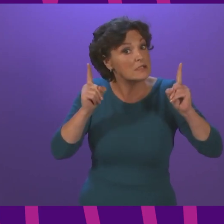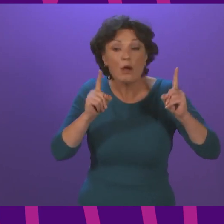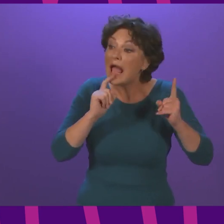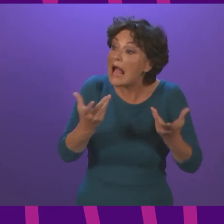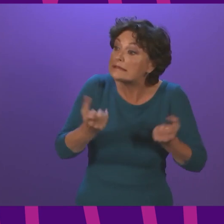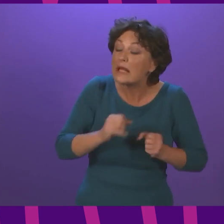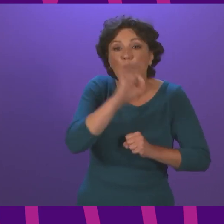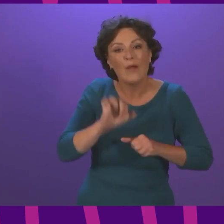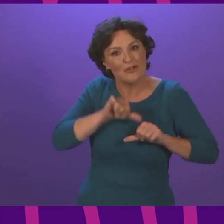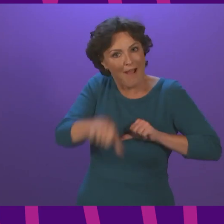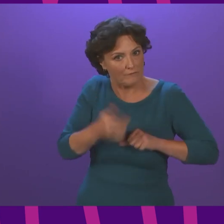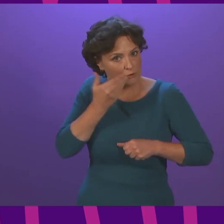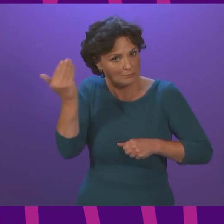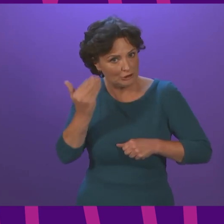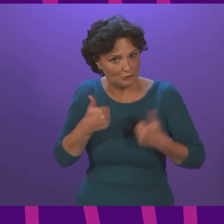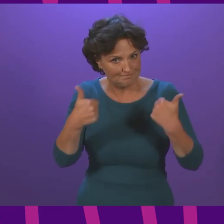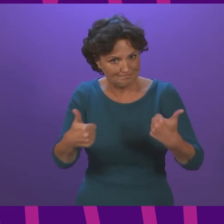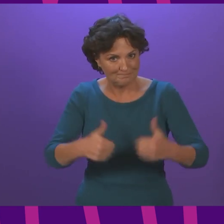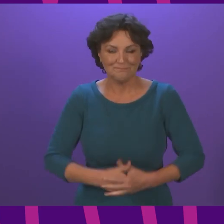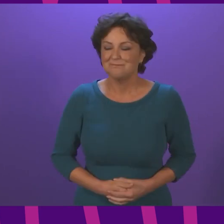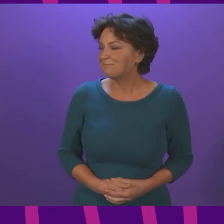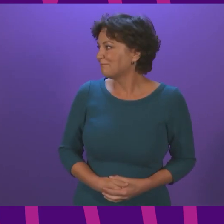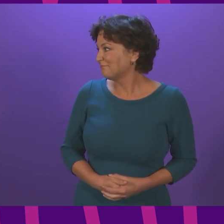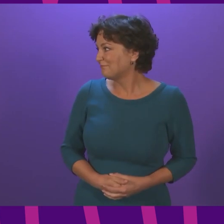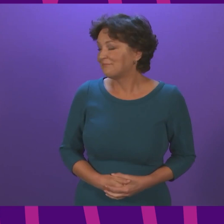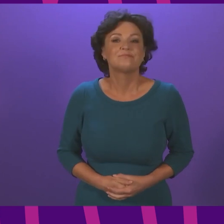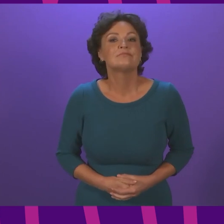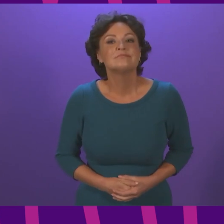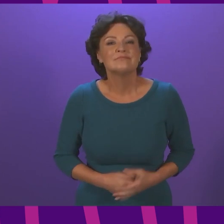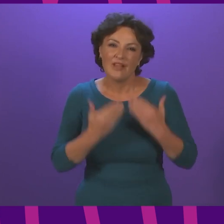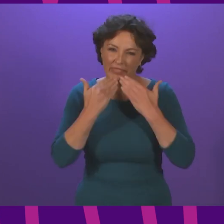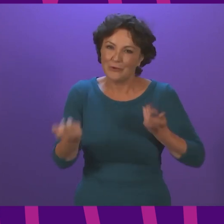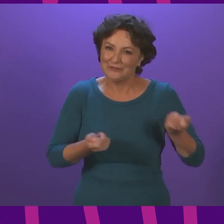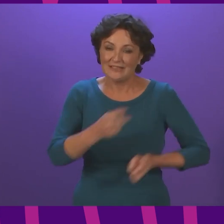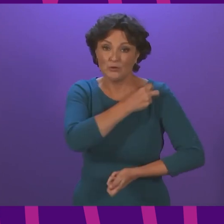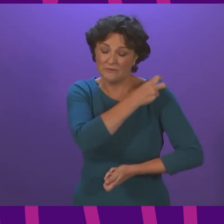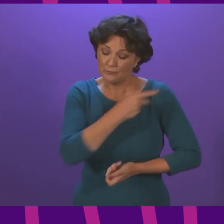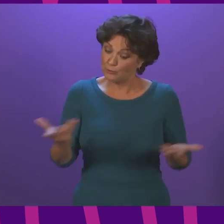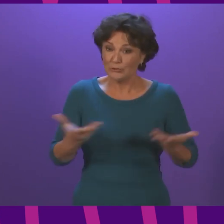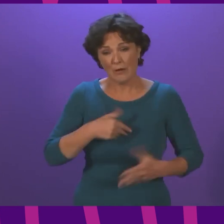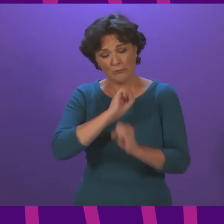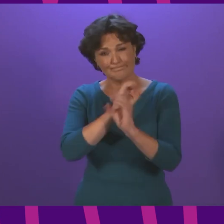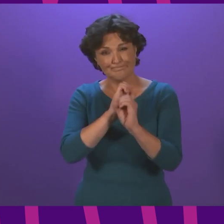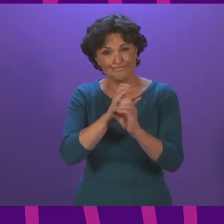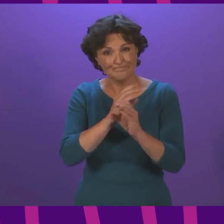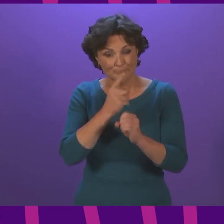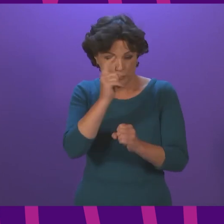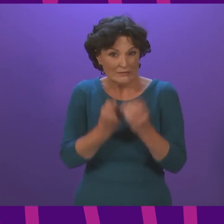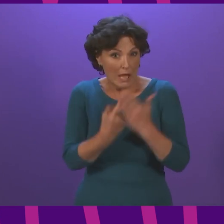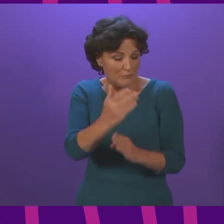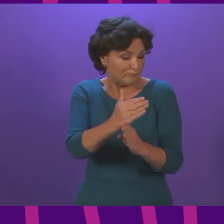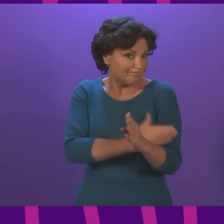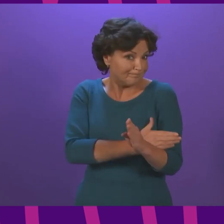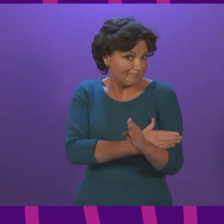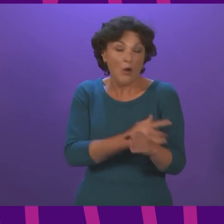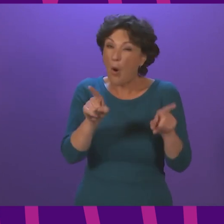Sturgeon, First Minister. Many thanks, Presenting Officer. I will give a further update today on the latest COVID situation. I will provide an